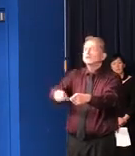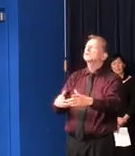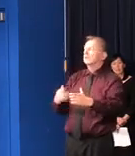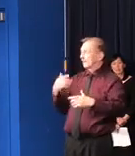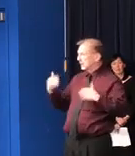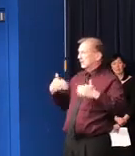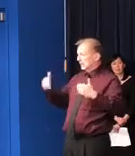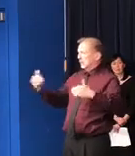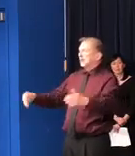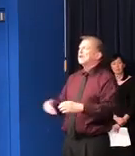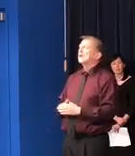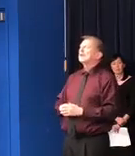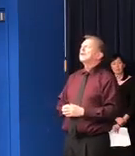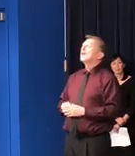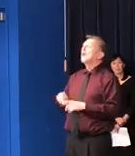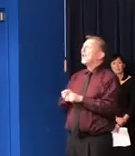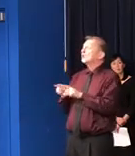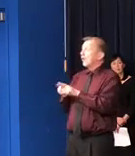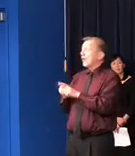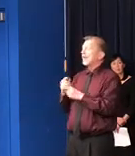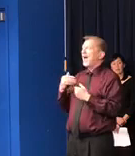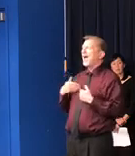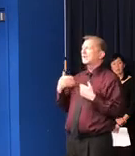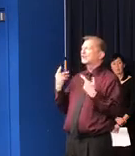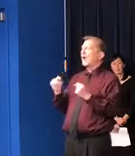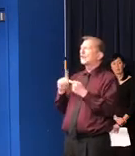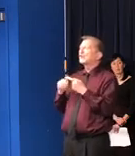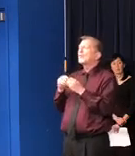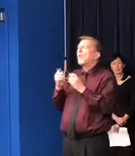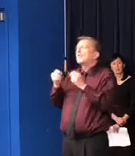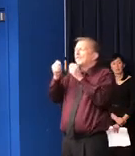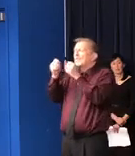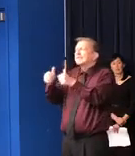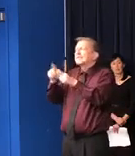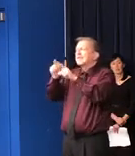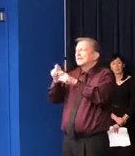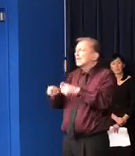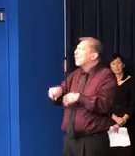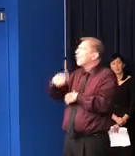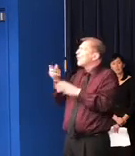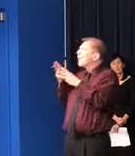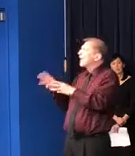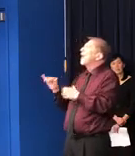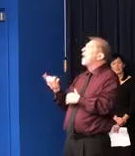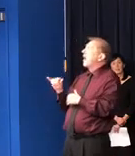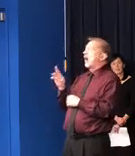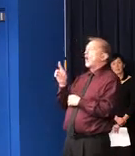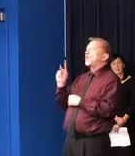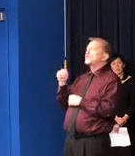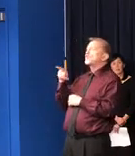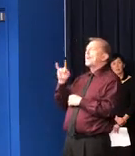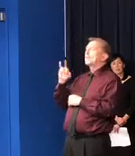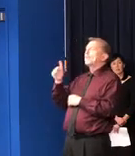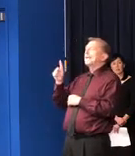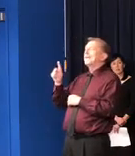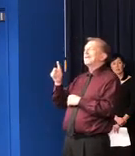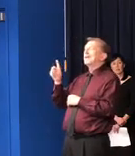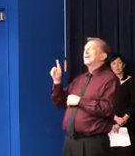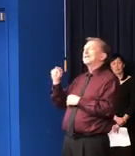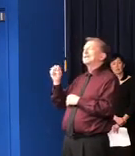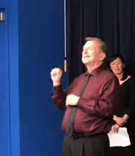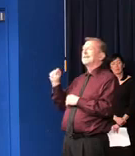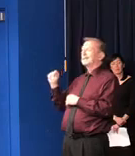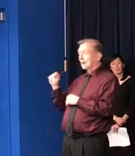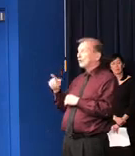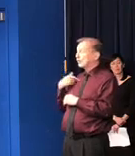rapid tests might be appropriate so that we can have more robust testing than we have now. But so our capacity, we're